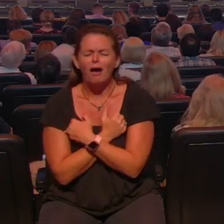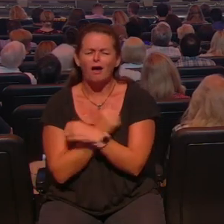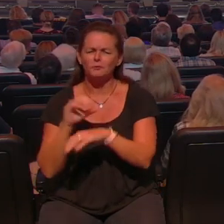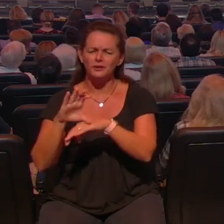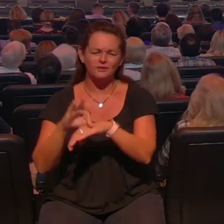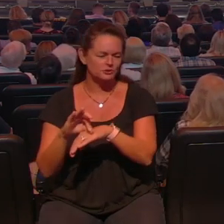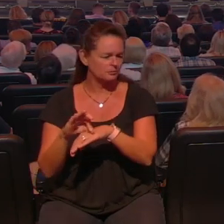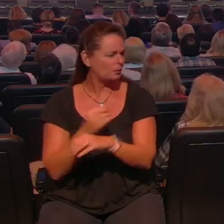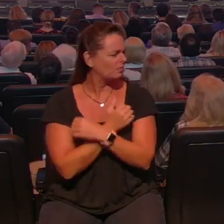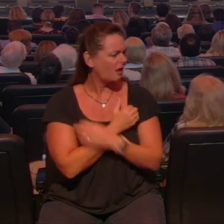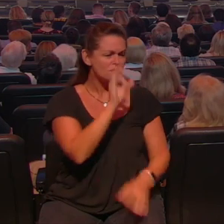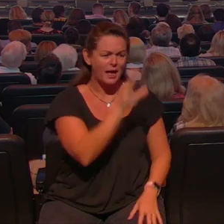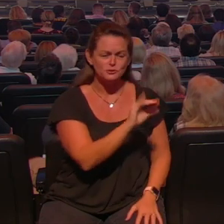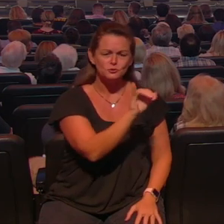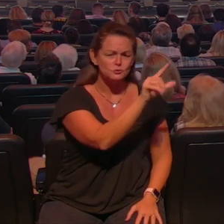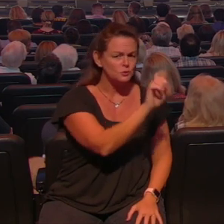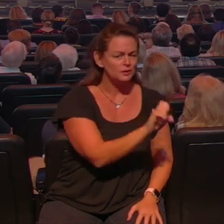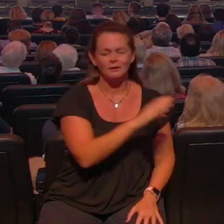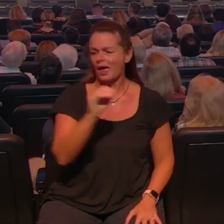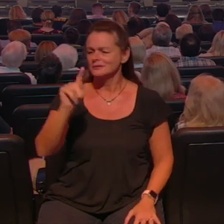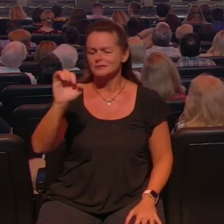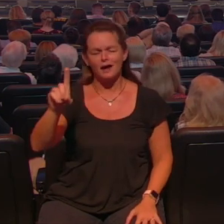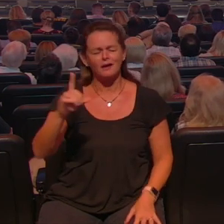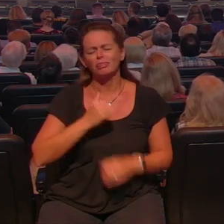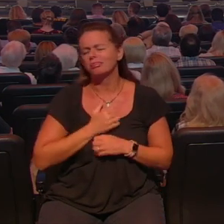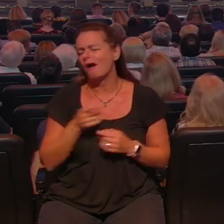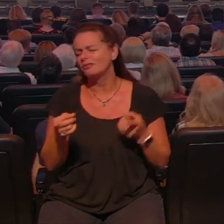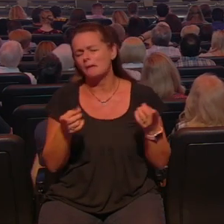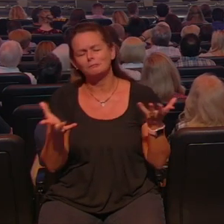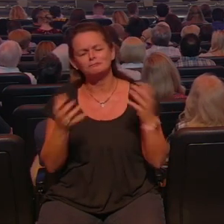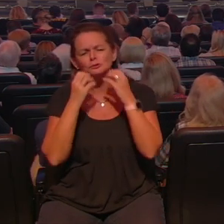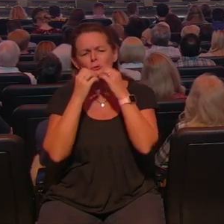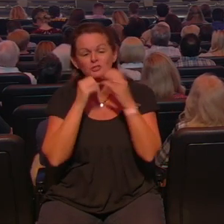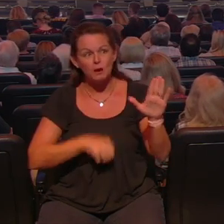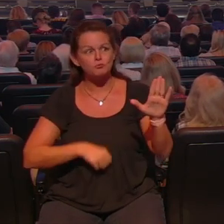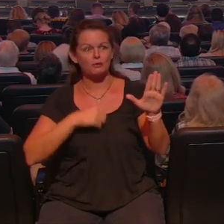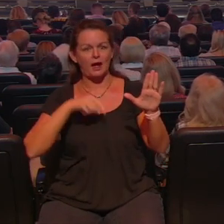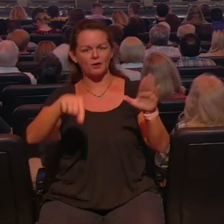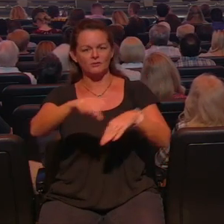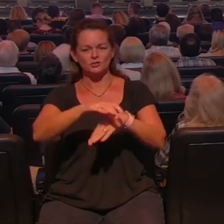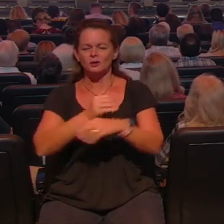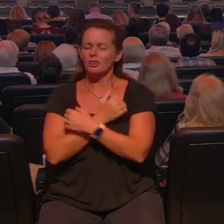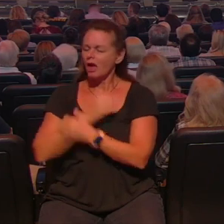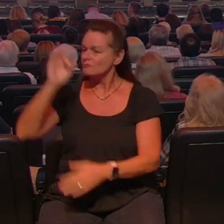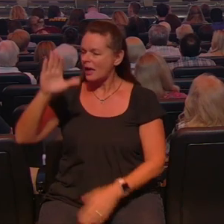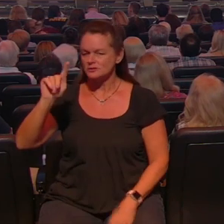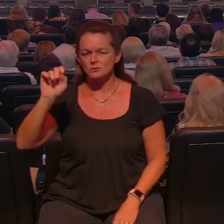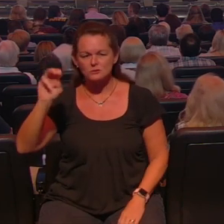pastors Todd and Julie with all of our heart we just love you guys so much so proud of you we love Pastor Tom and Donna we we're just